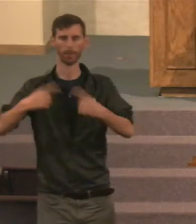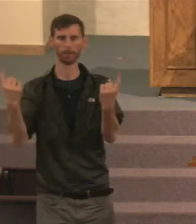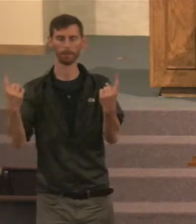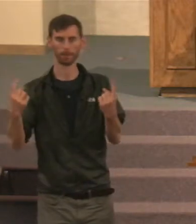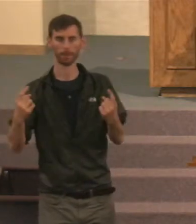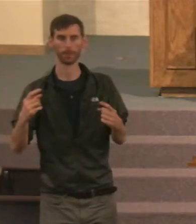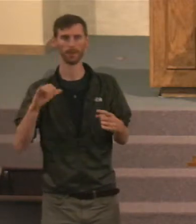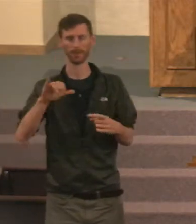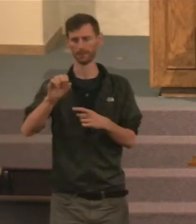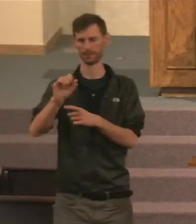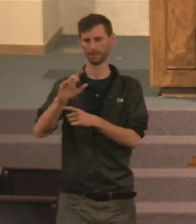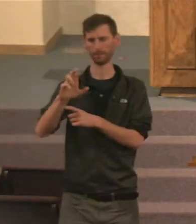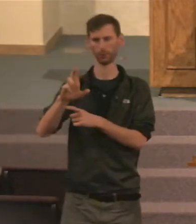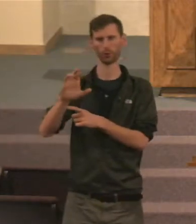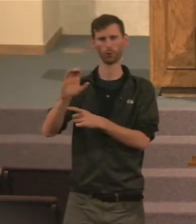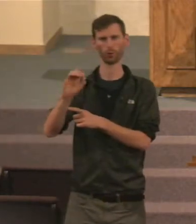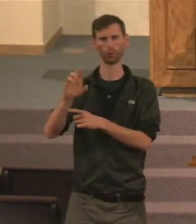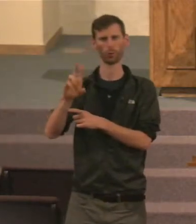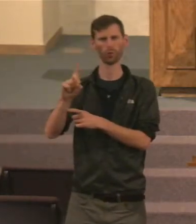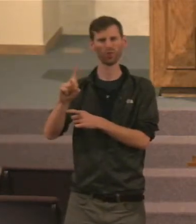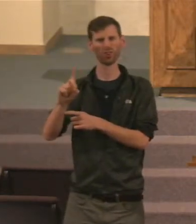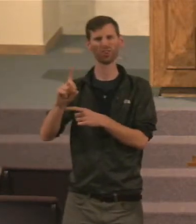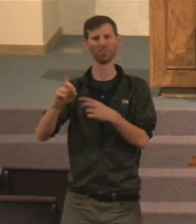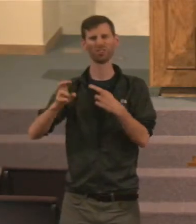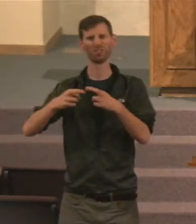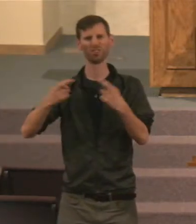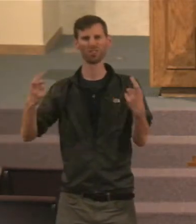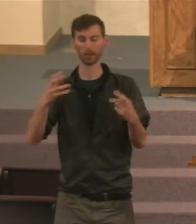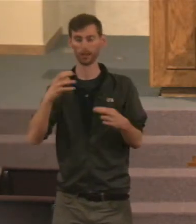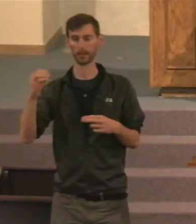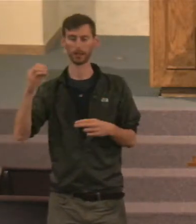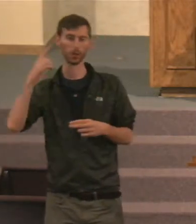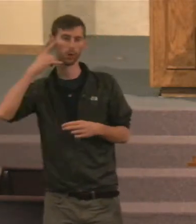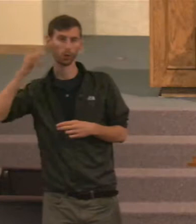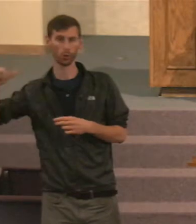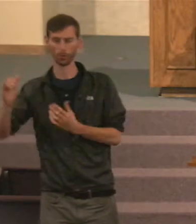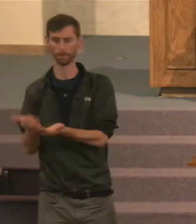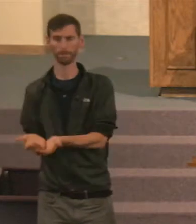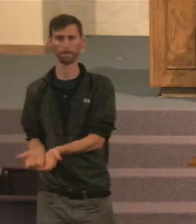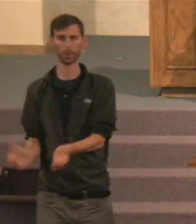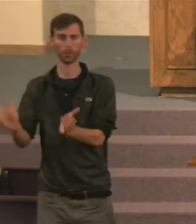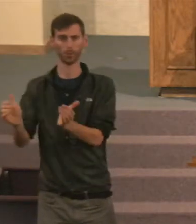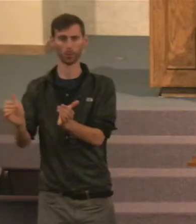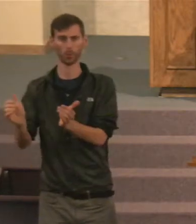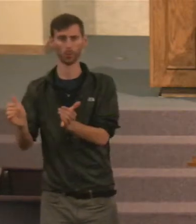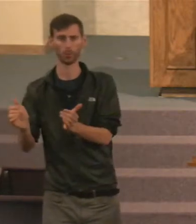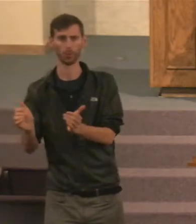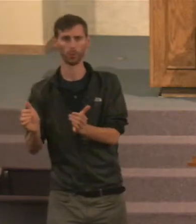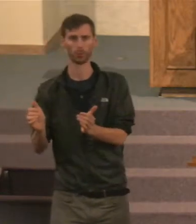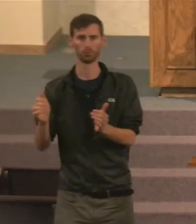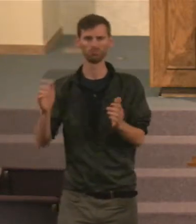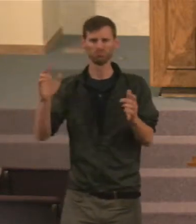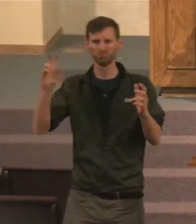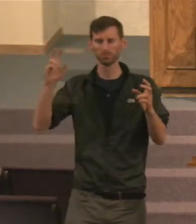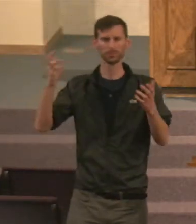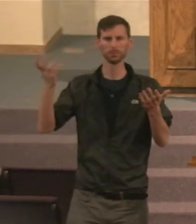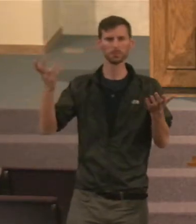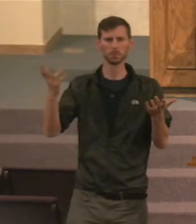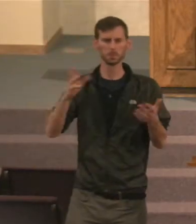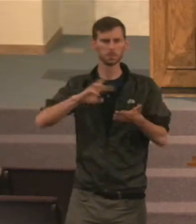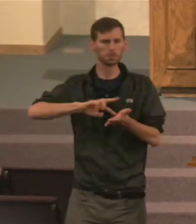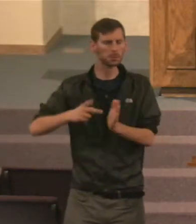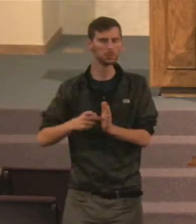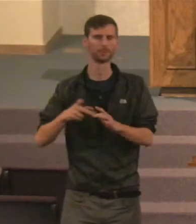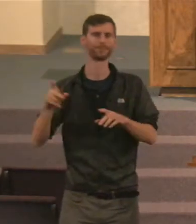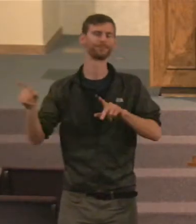when it talks about the silver cord, and the golden bow, What is that talking about? Now, it